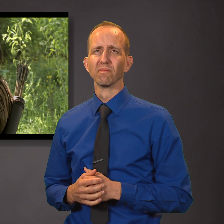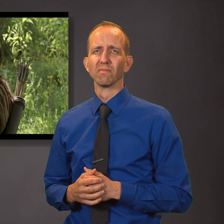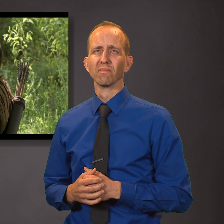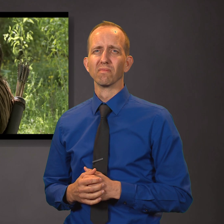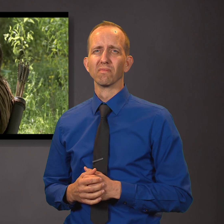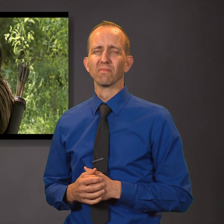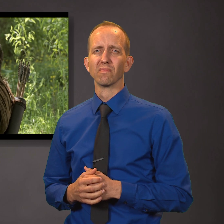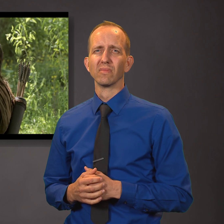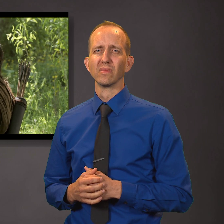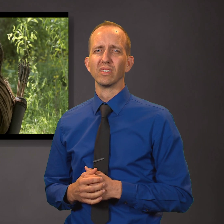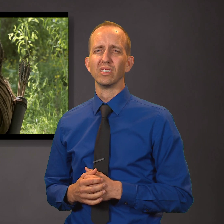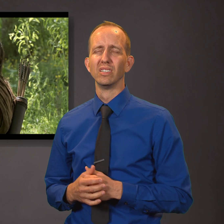Lord, what is thy will?